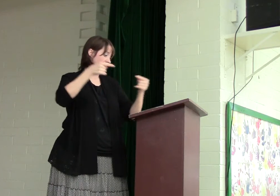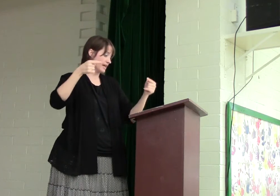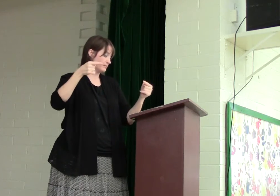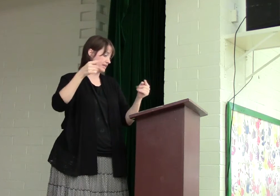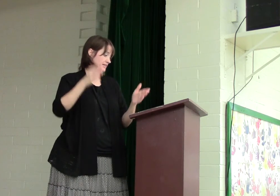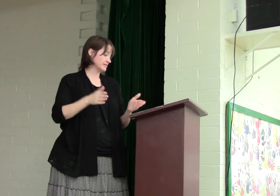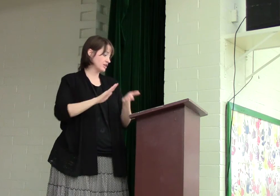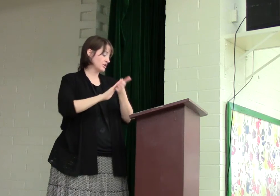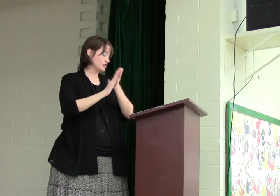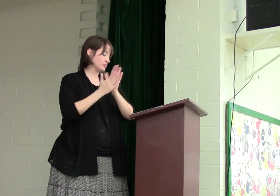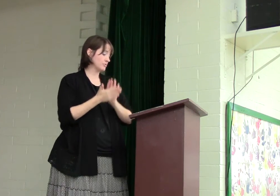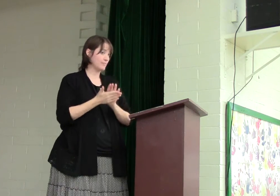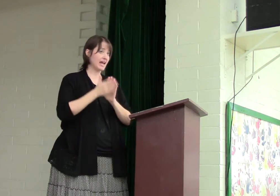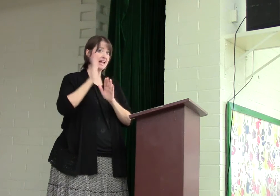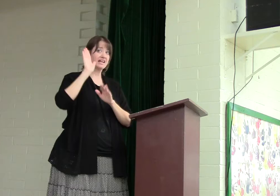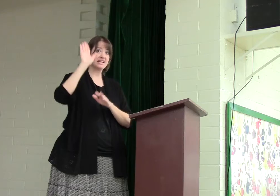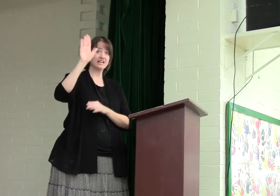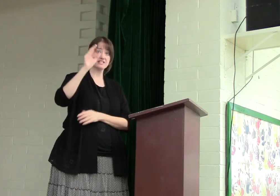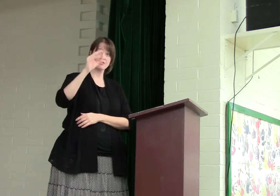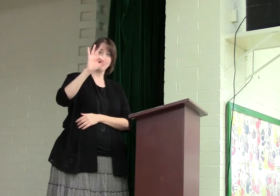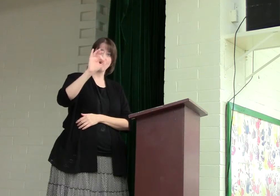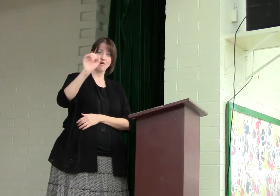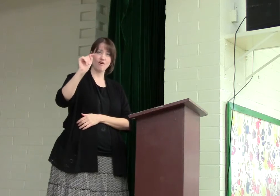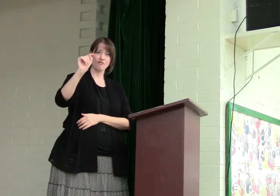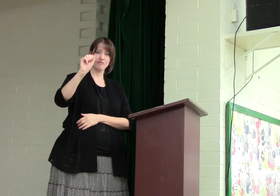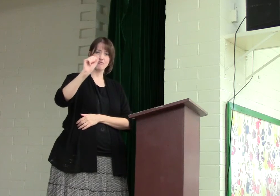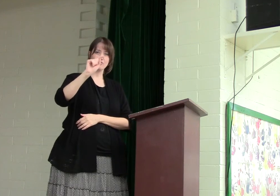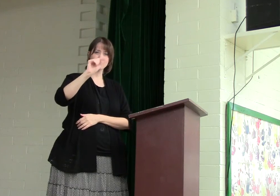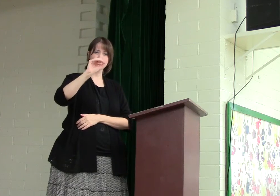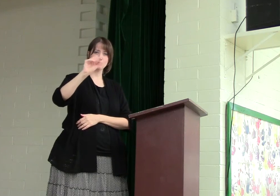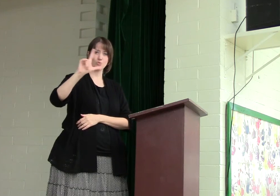enemies to be made his footstool.